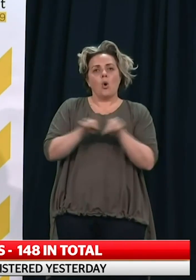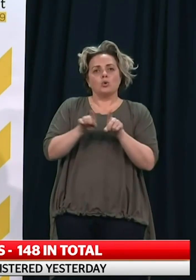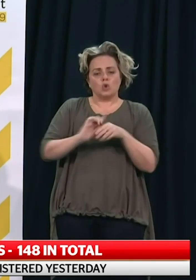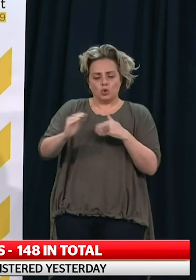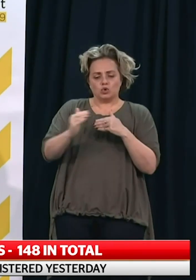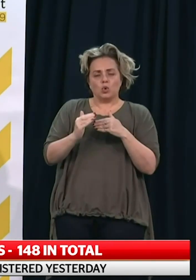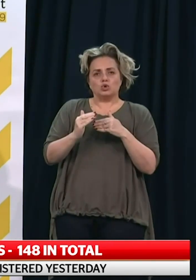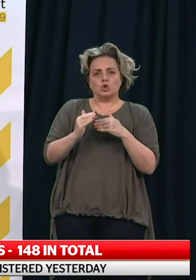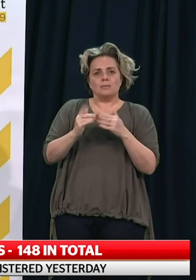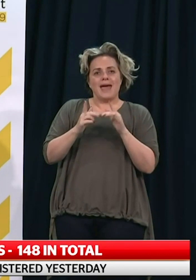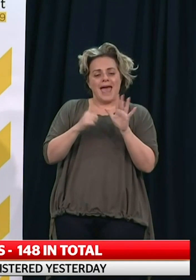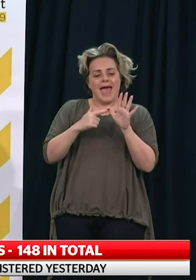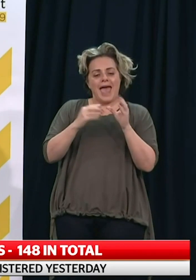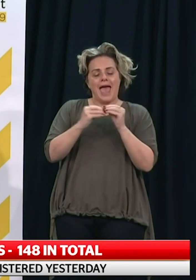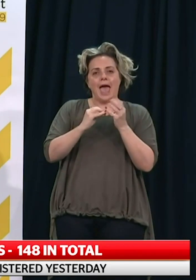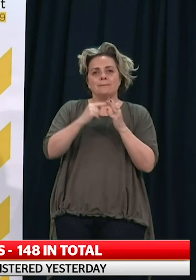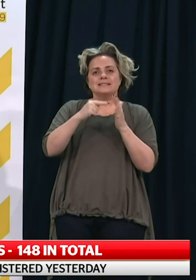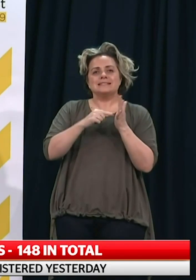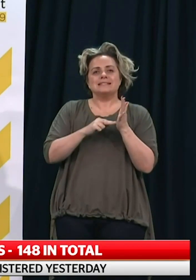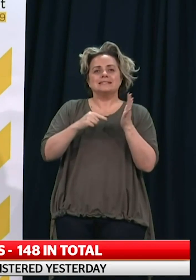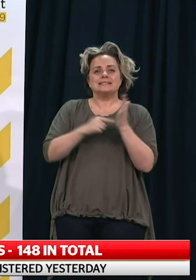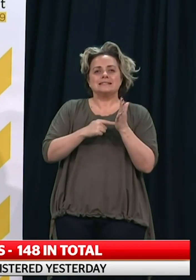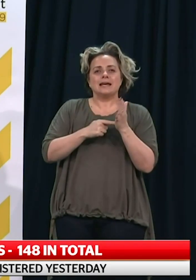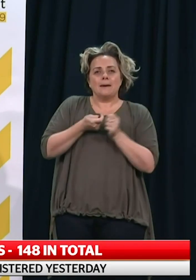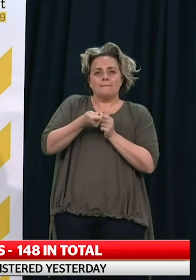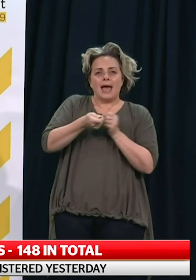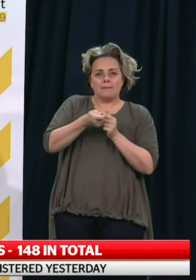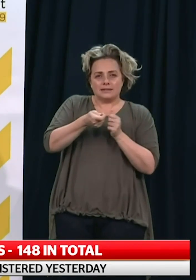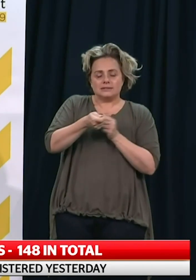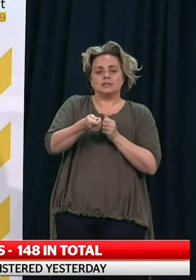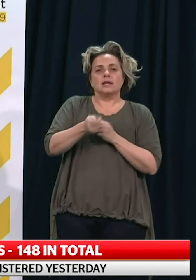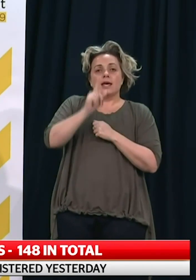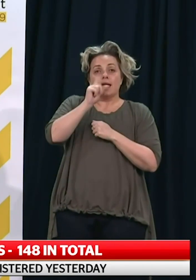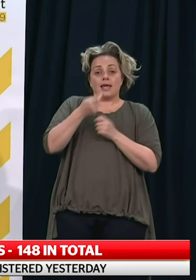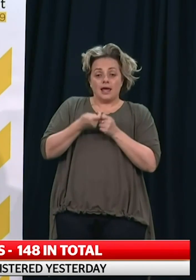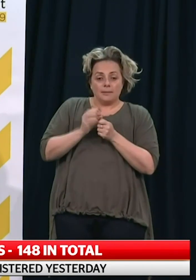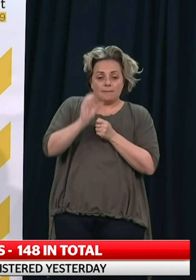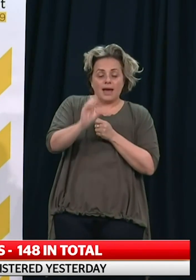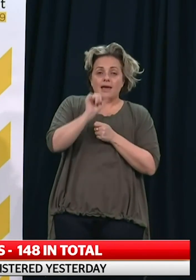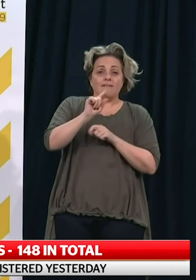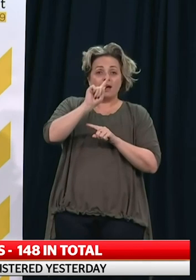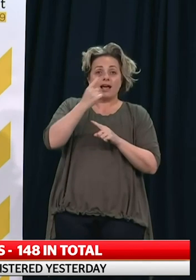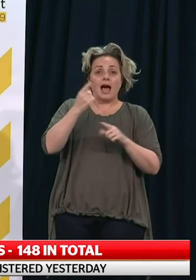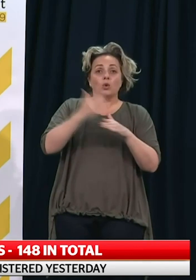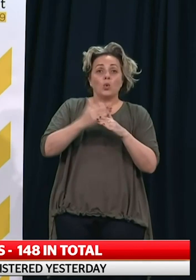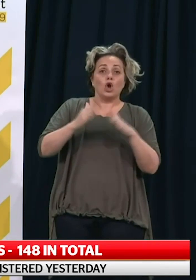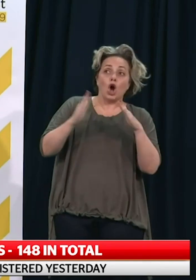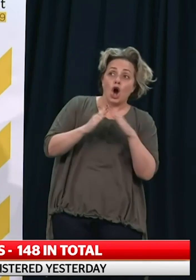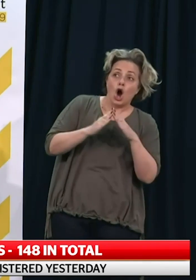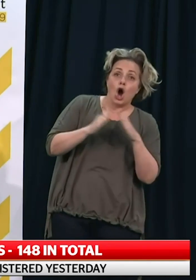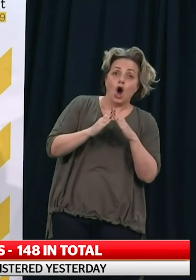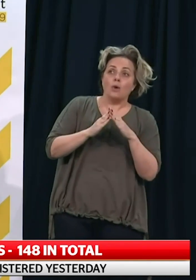payment. This is available for businesses, including self-employed people, to help pay workers who cannot work from home while they wait